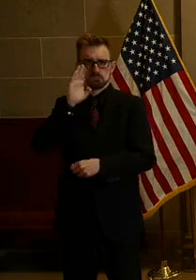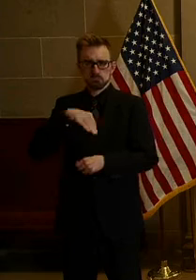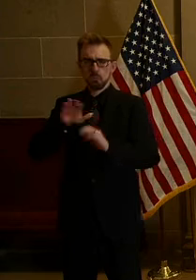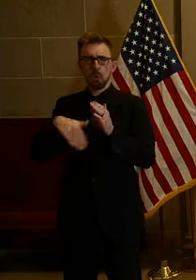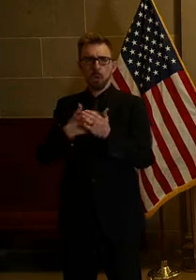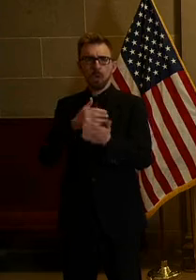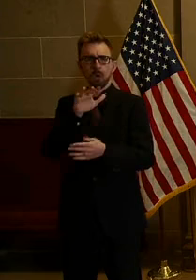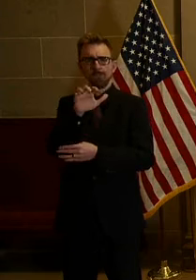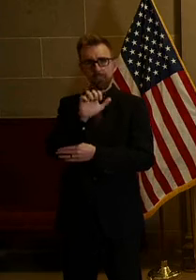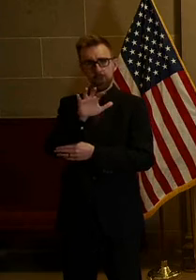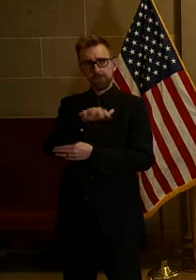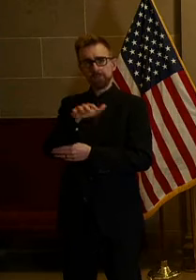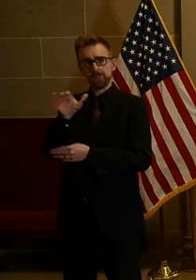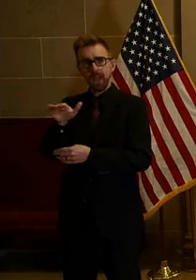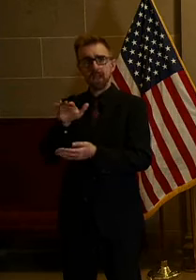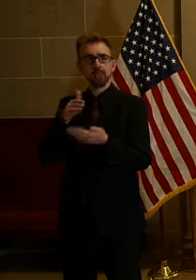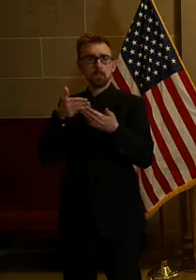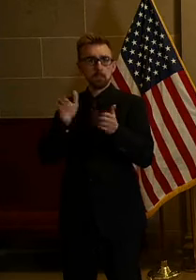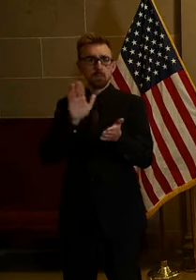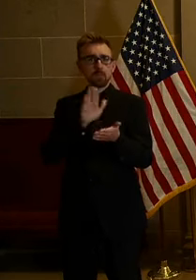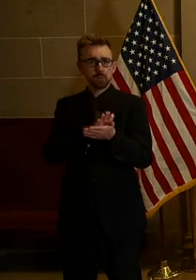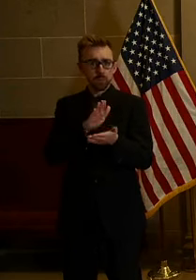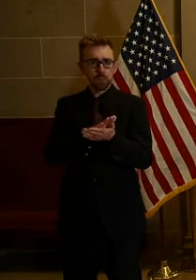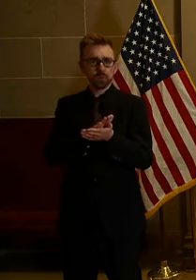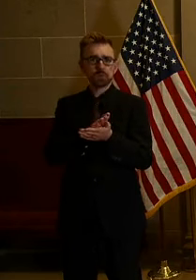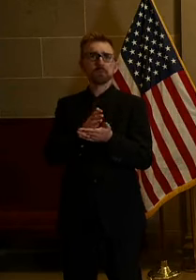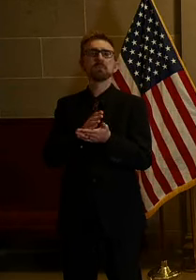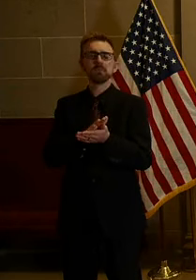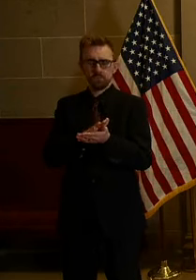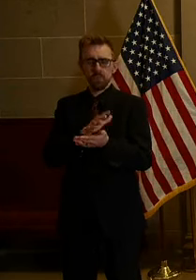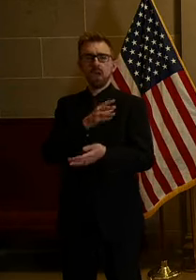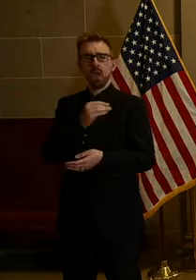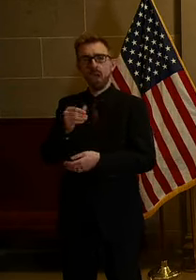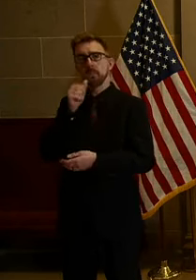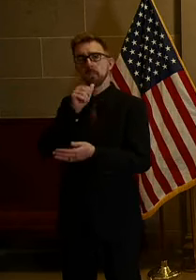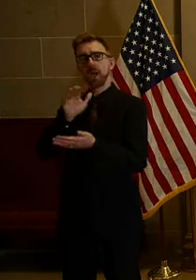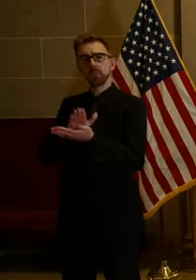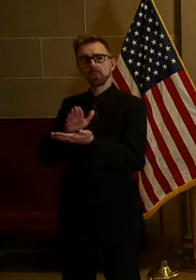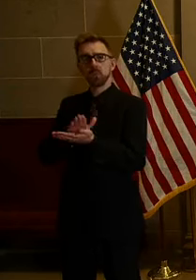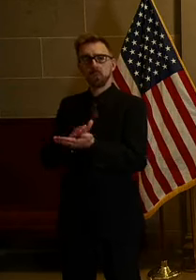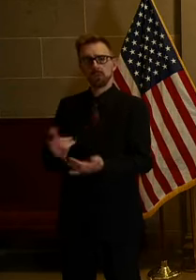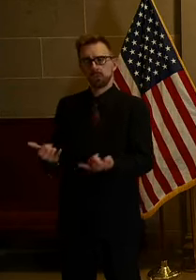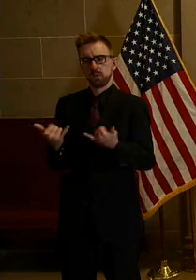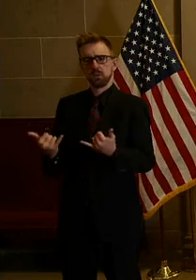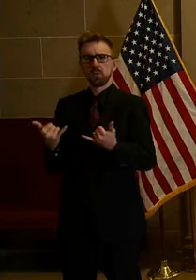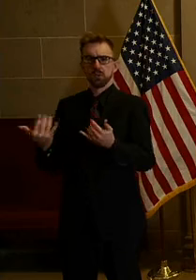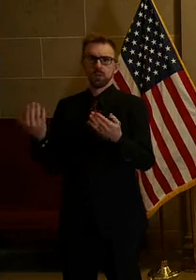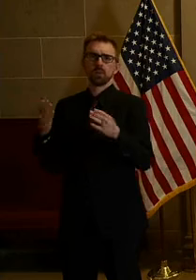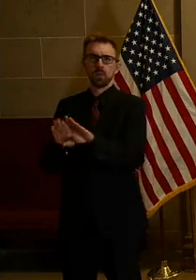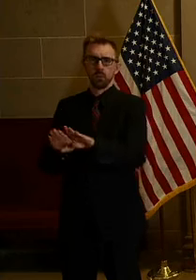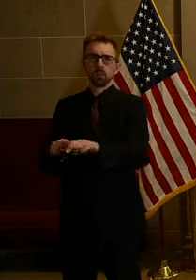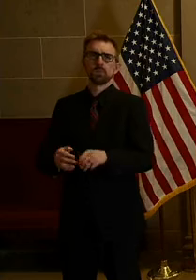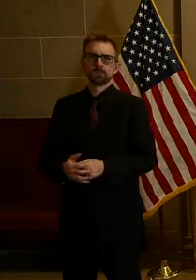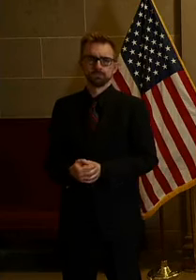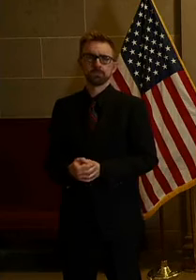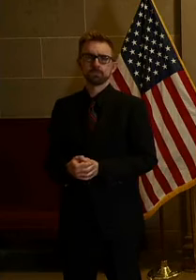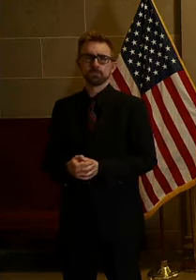555 of Missouri's public school districts and charter schools are currently closed,